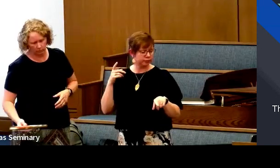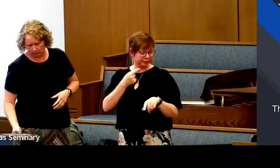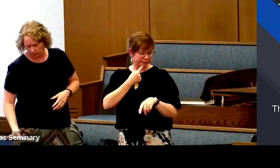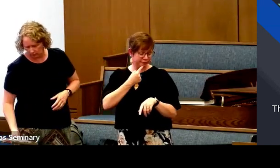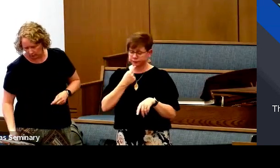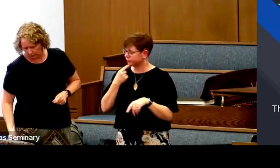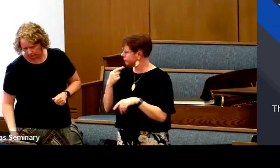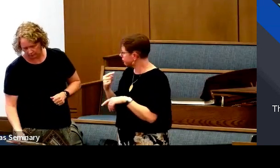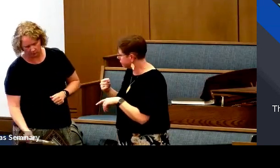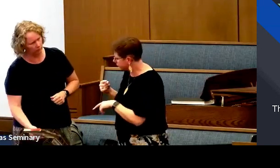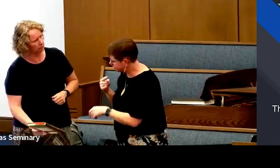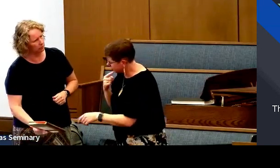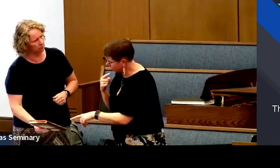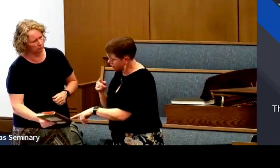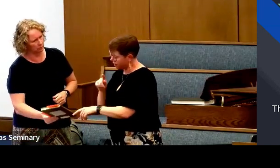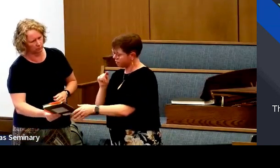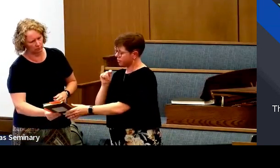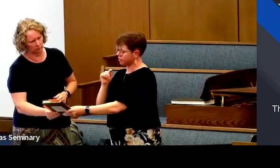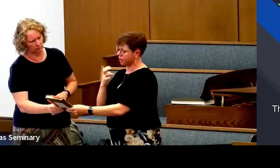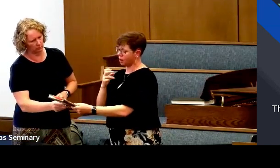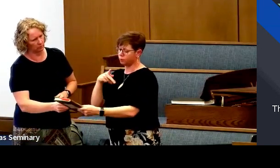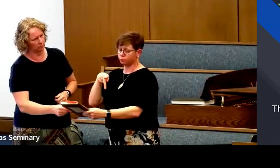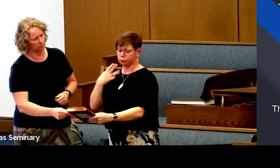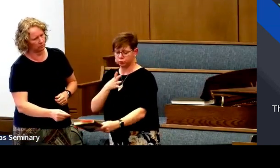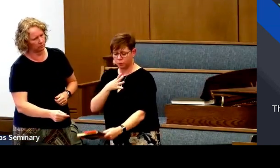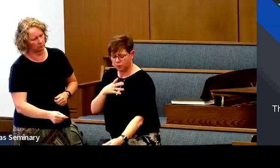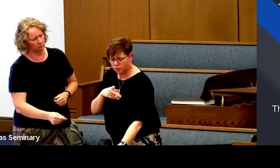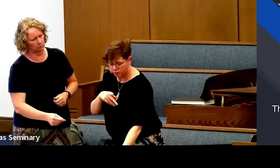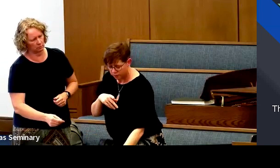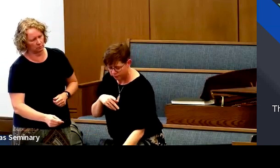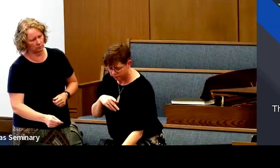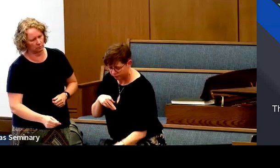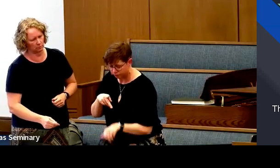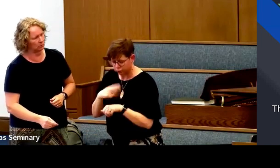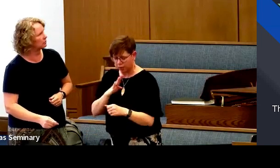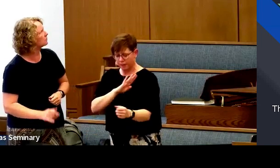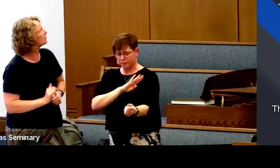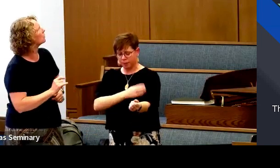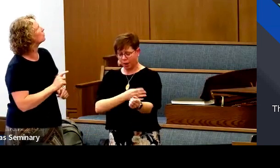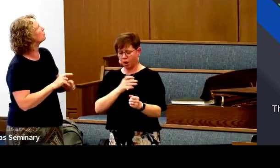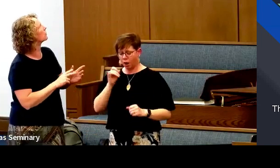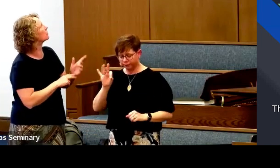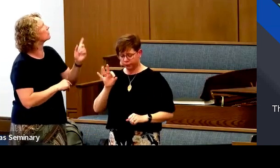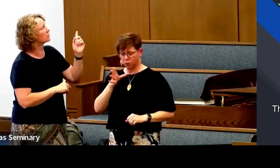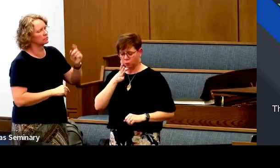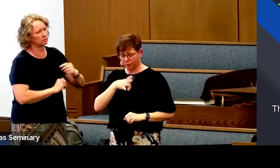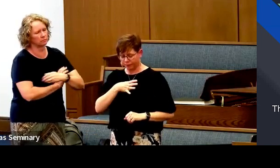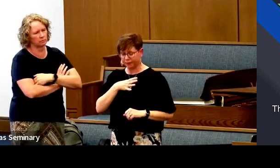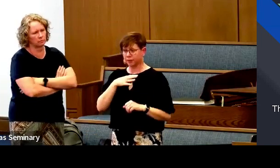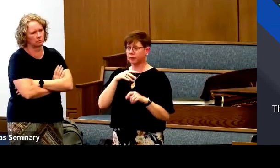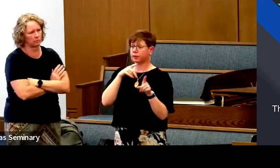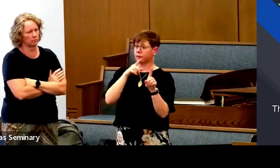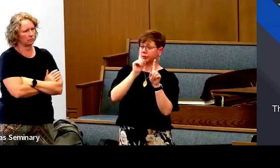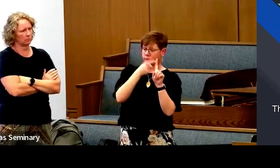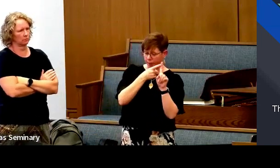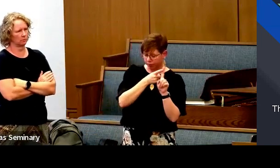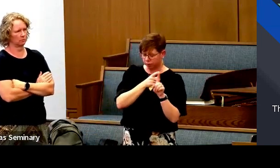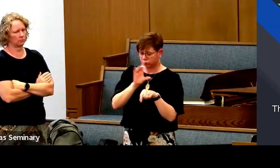And it's kind of hard to see up there. It's called The Priesthood Power of Women,